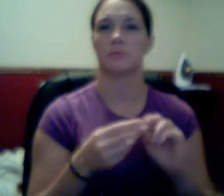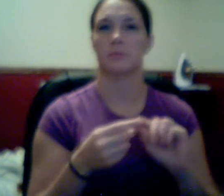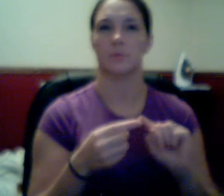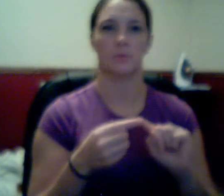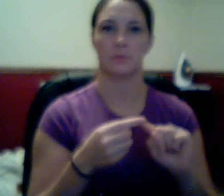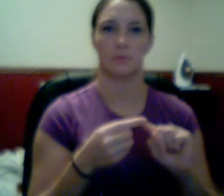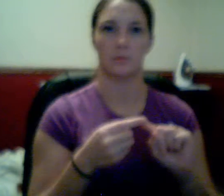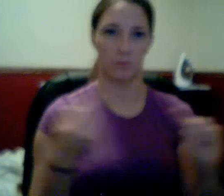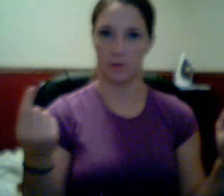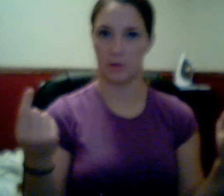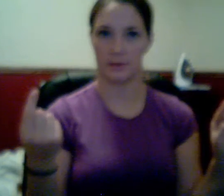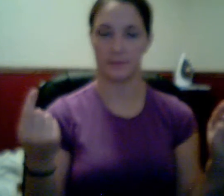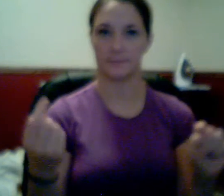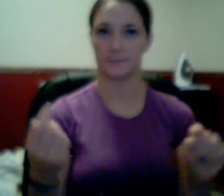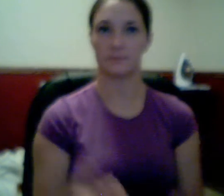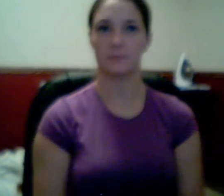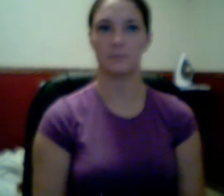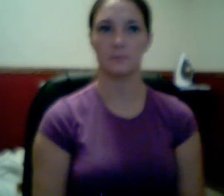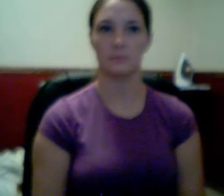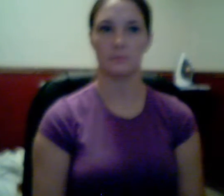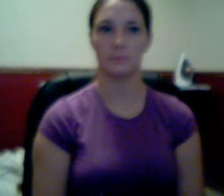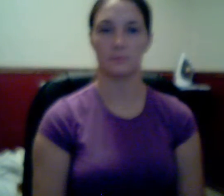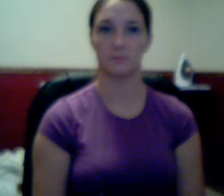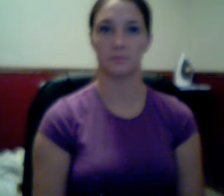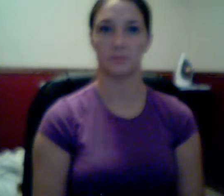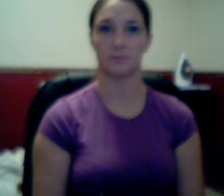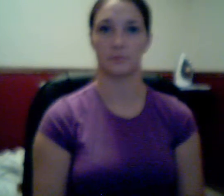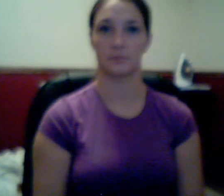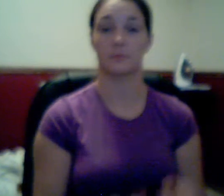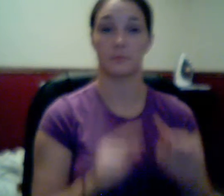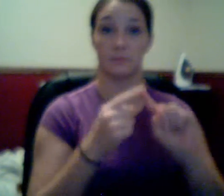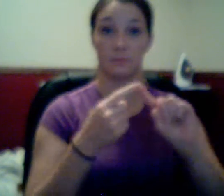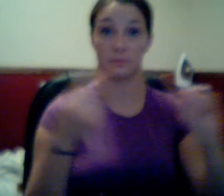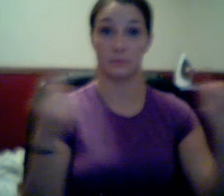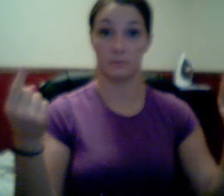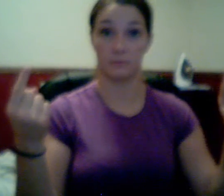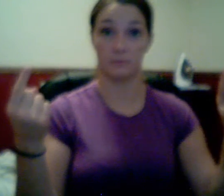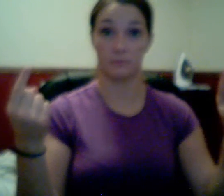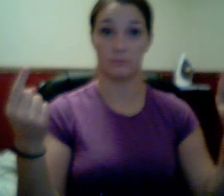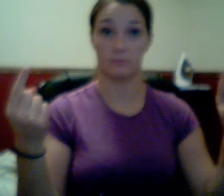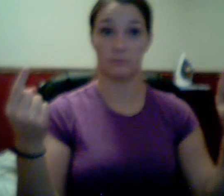it's great to have a point, you know, right there on a number line. But what if my point is now, well,